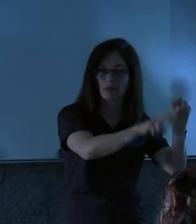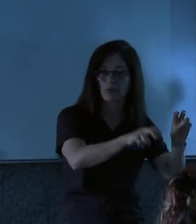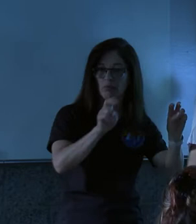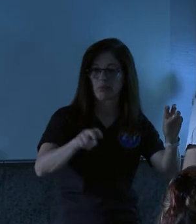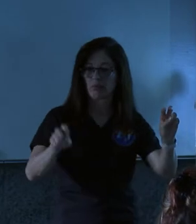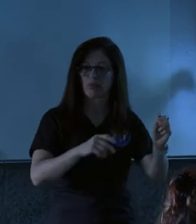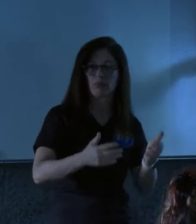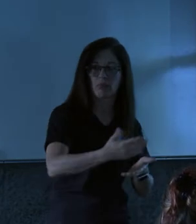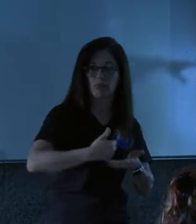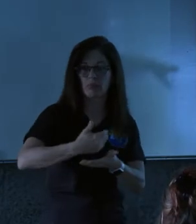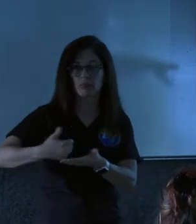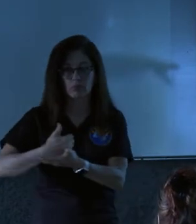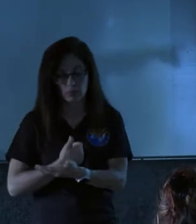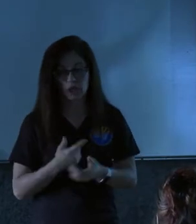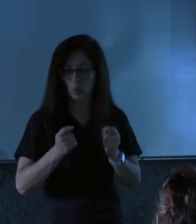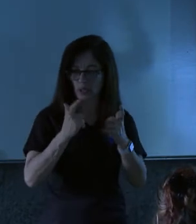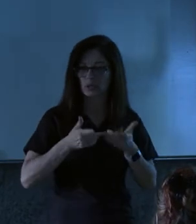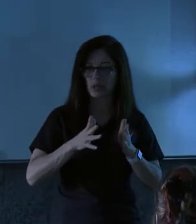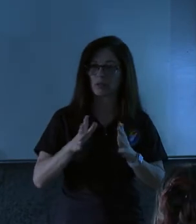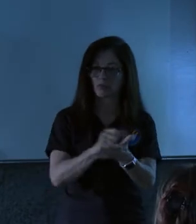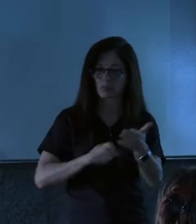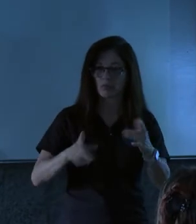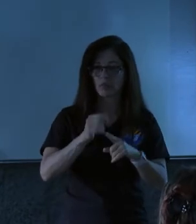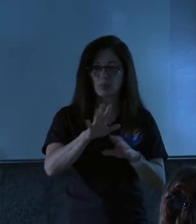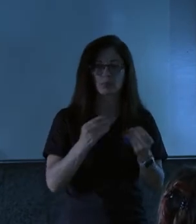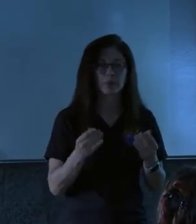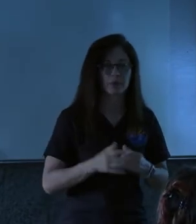way to get it out of your way. Next slide, please.